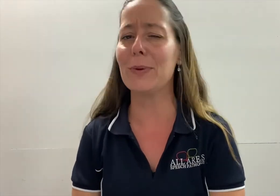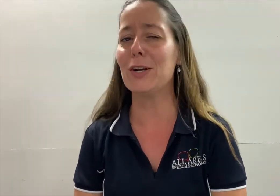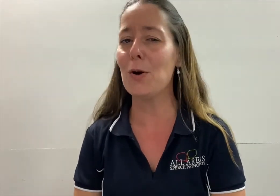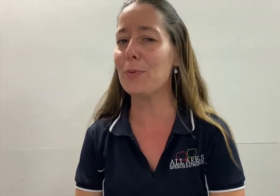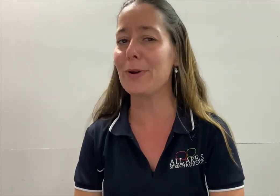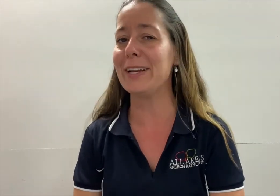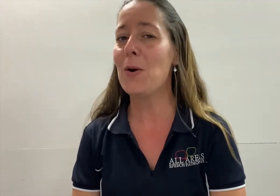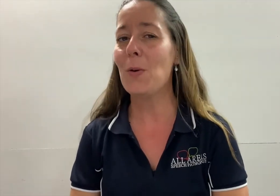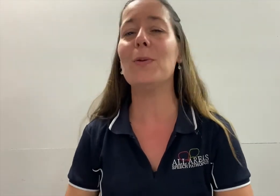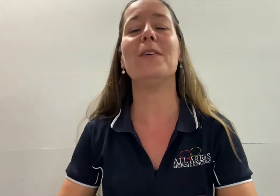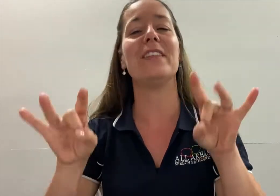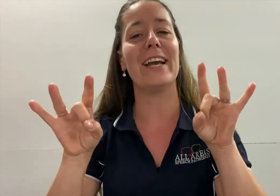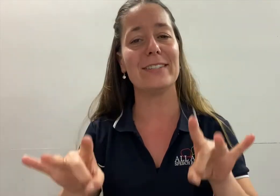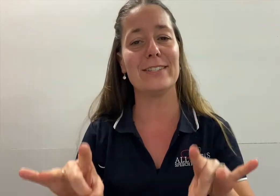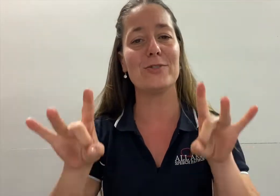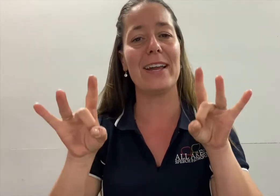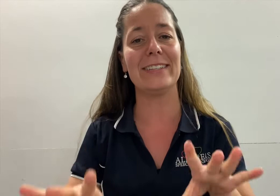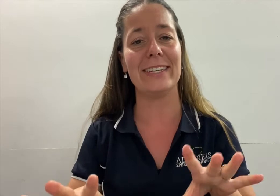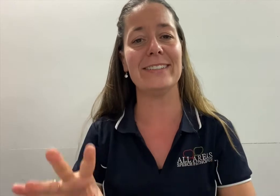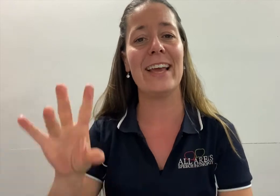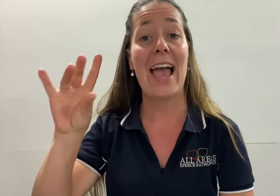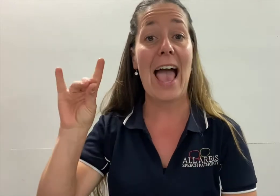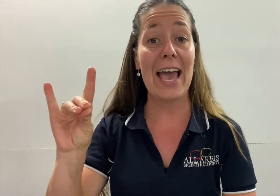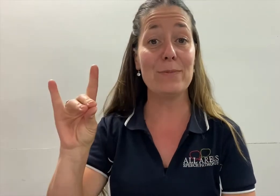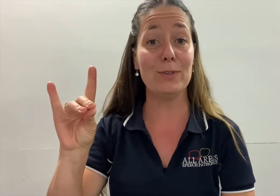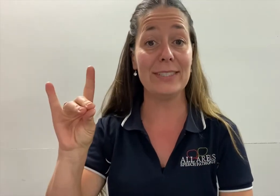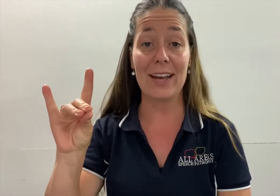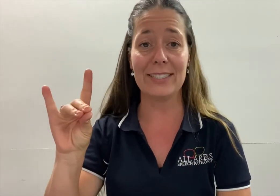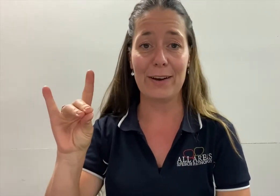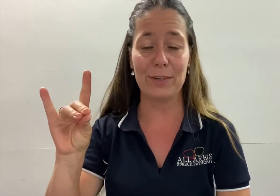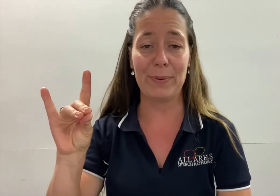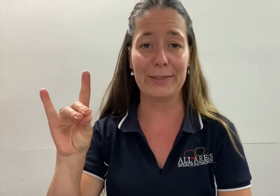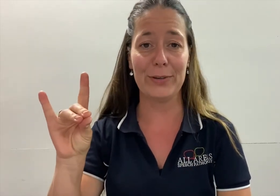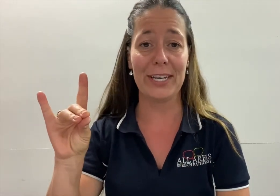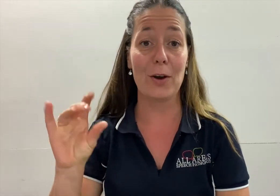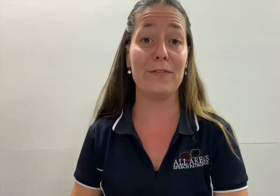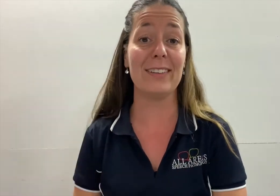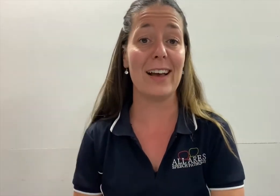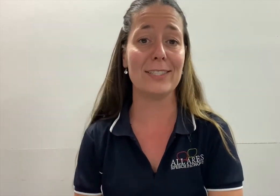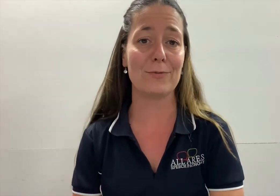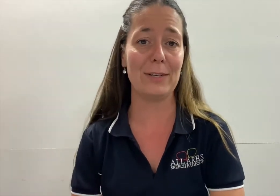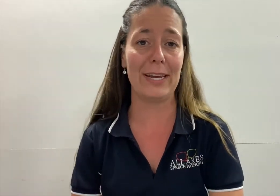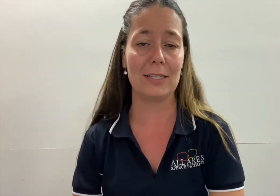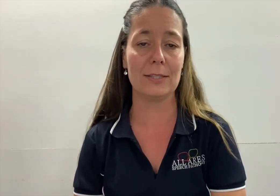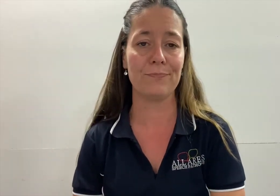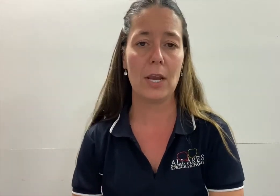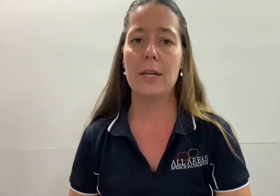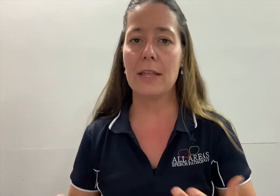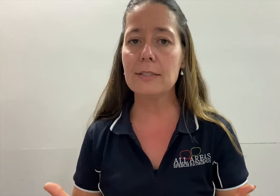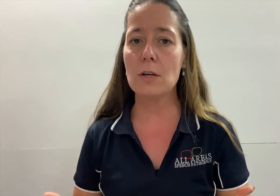incorporate all of the Australian animal signs that we've been learning over the last three weeks. Now this song